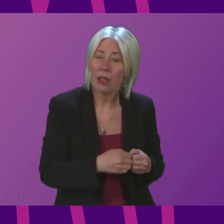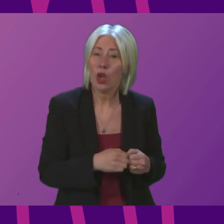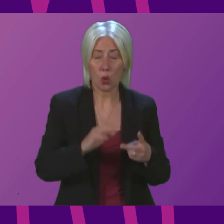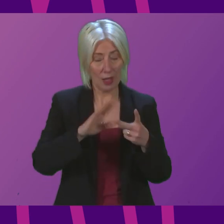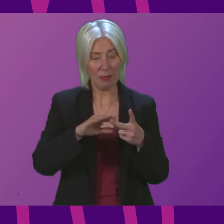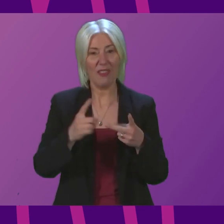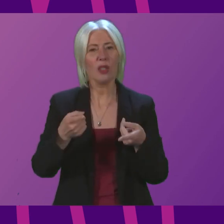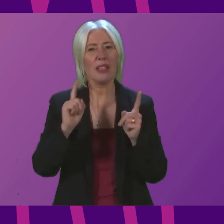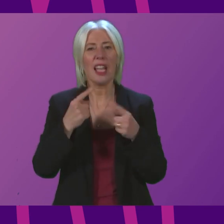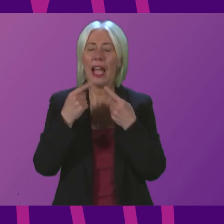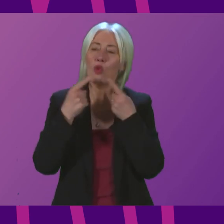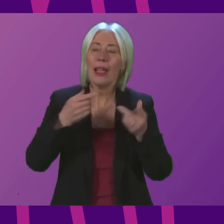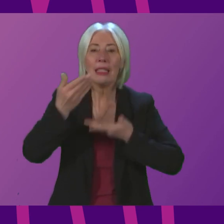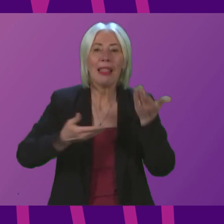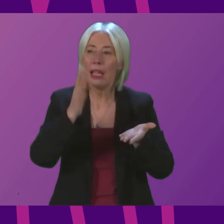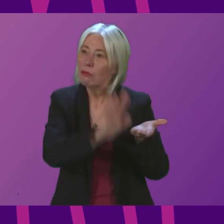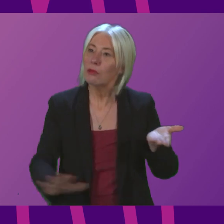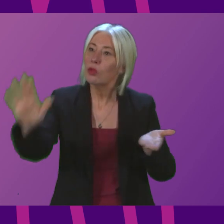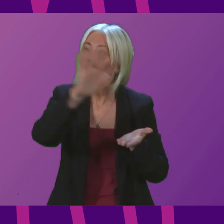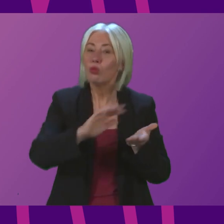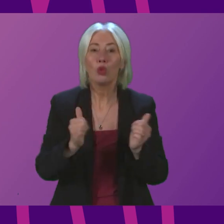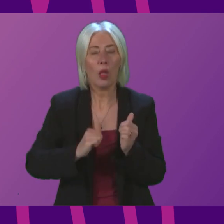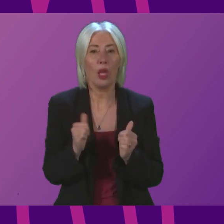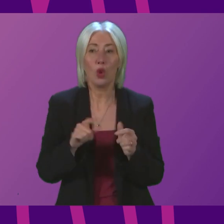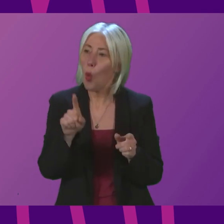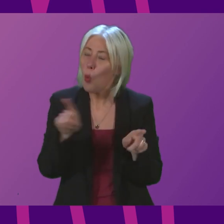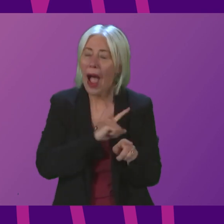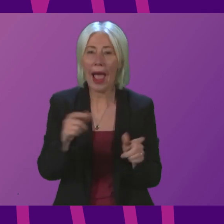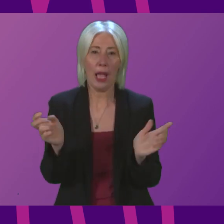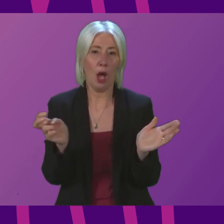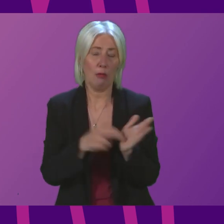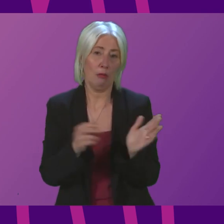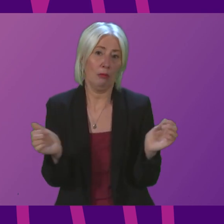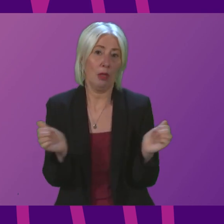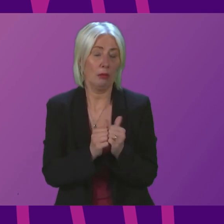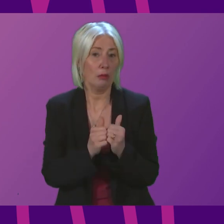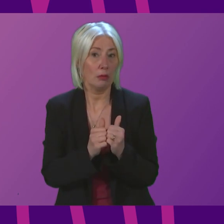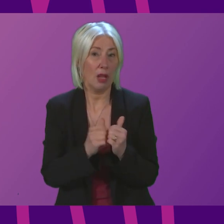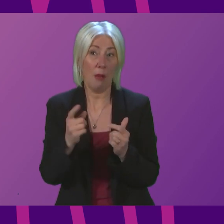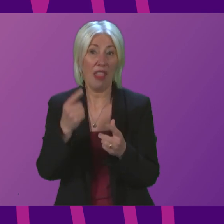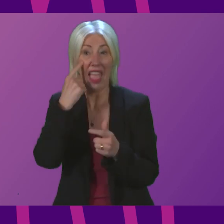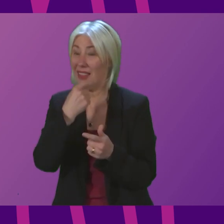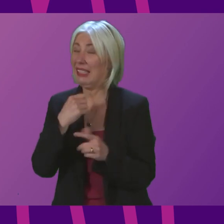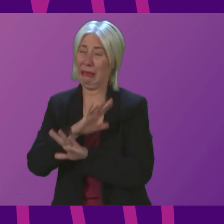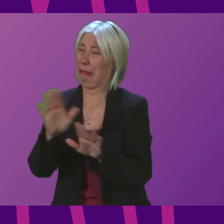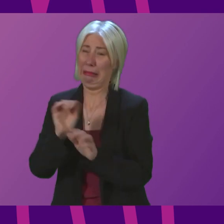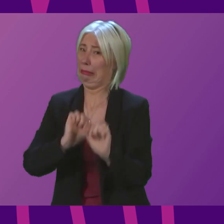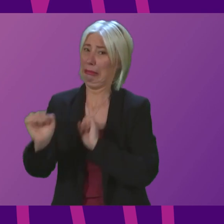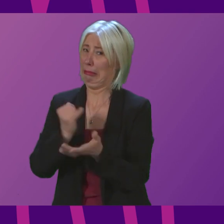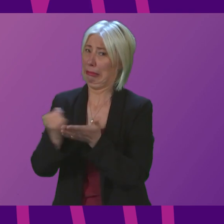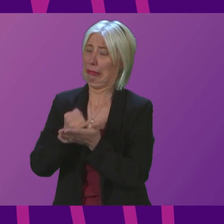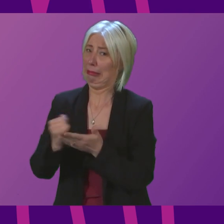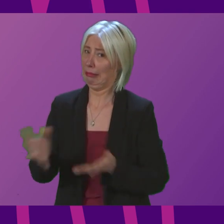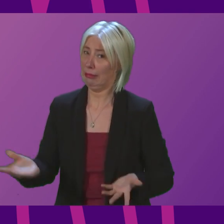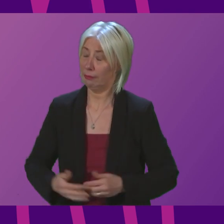explain to people across Scotland why he approved these deals, despite all the evidence suggesting otherwise? Deputy First